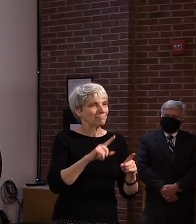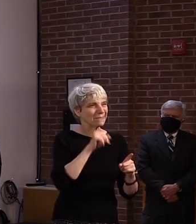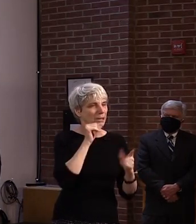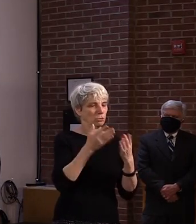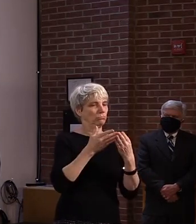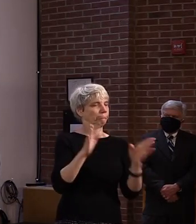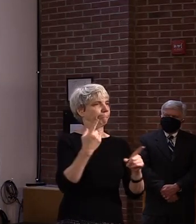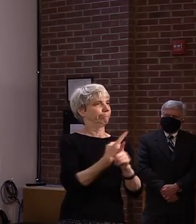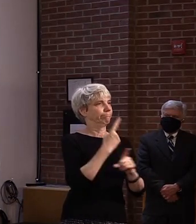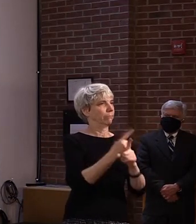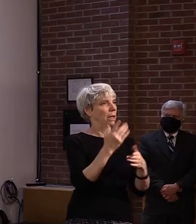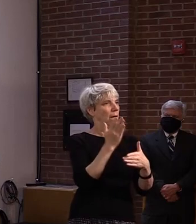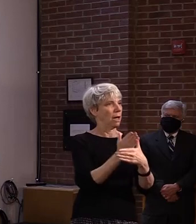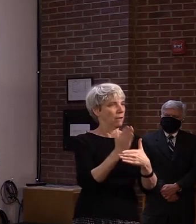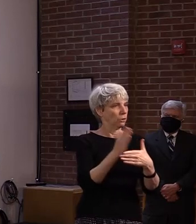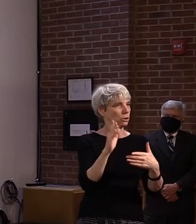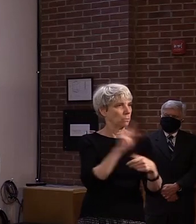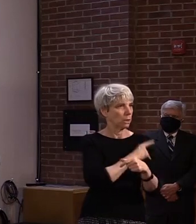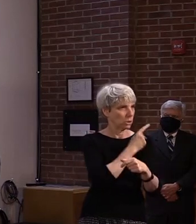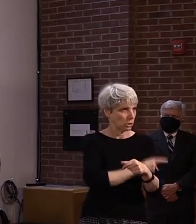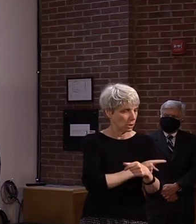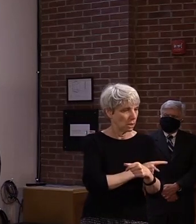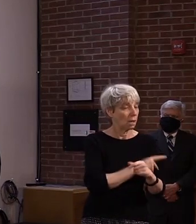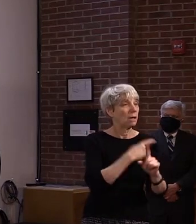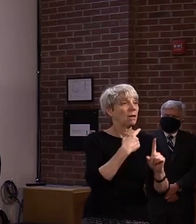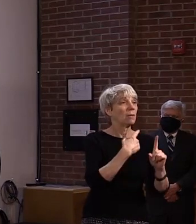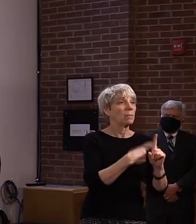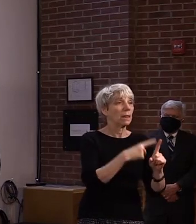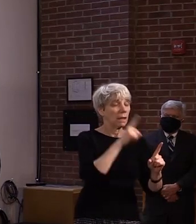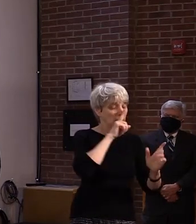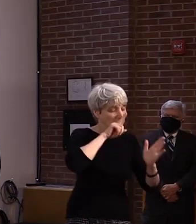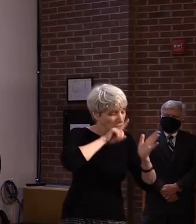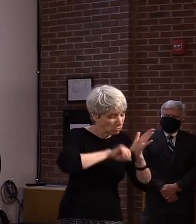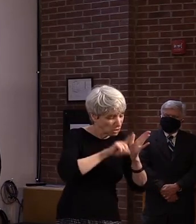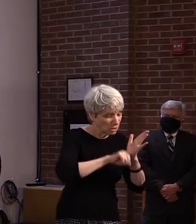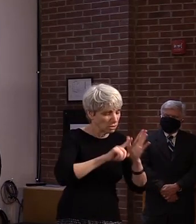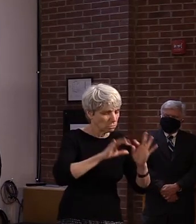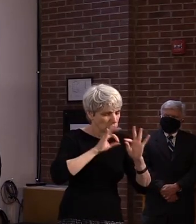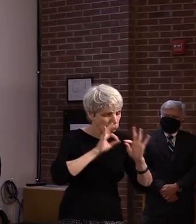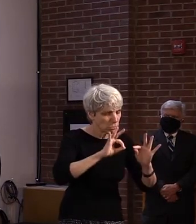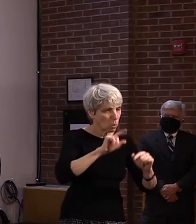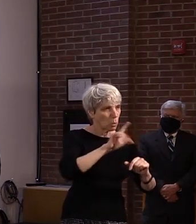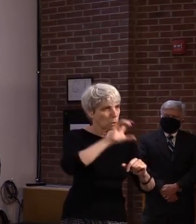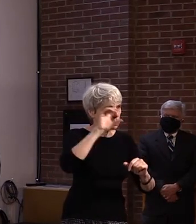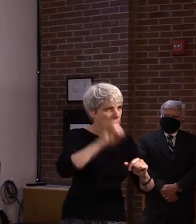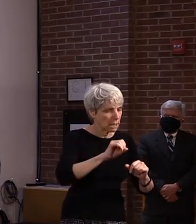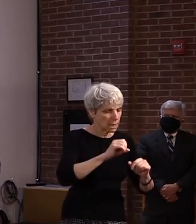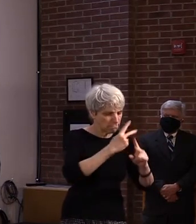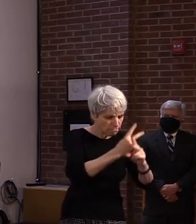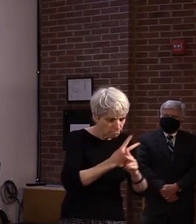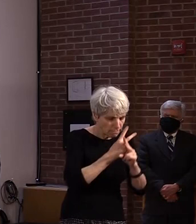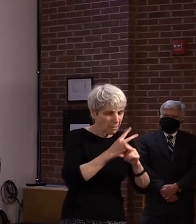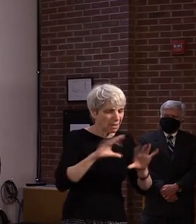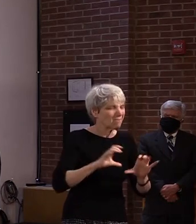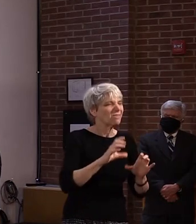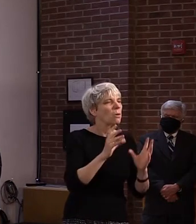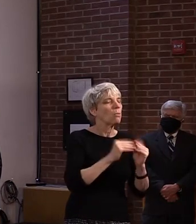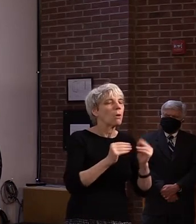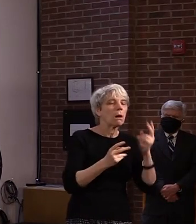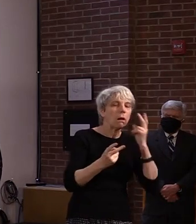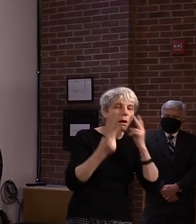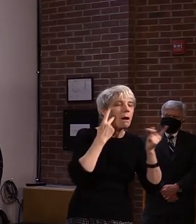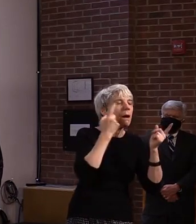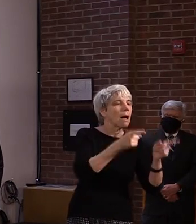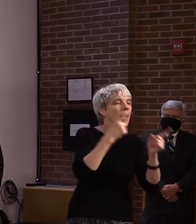this was from observational data, not from a randomized trial. Unfortunately, all the data